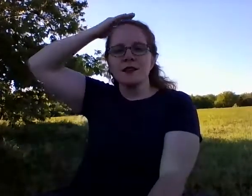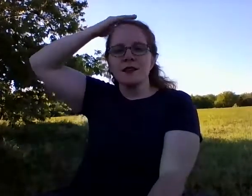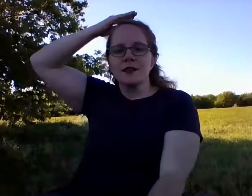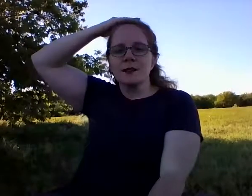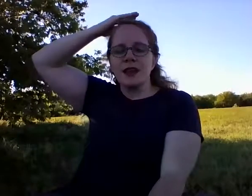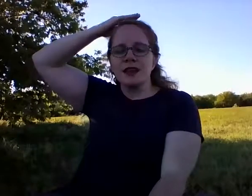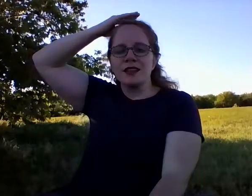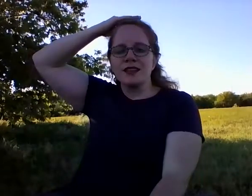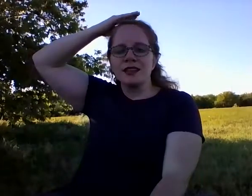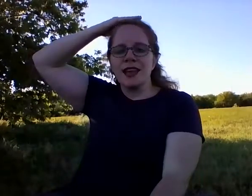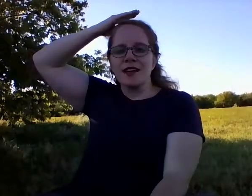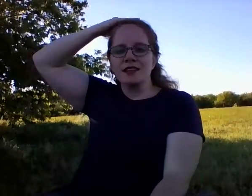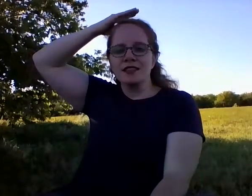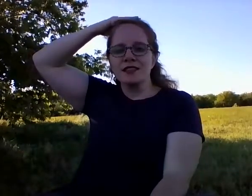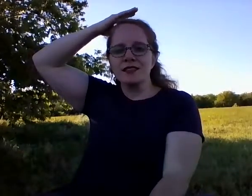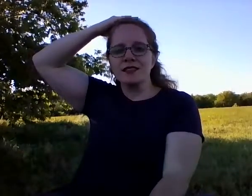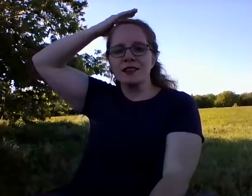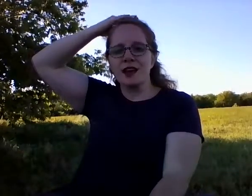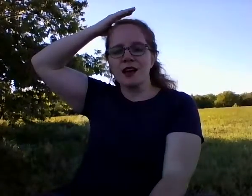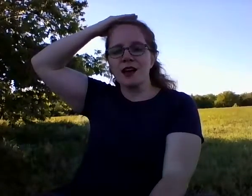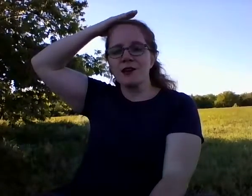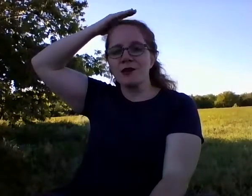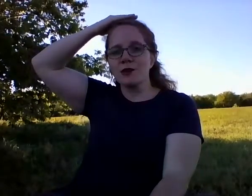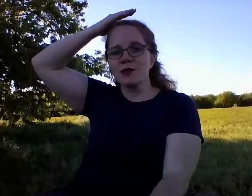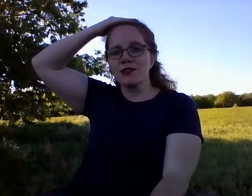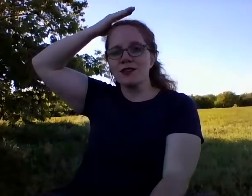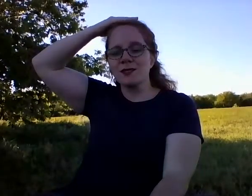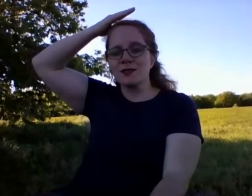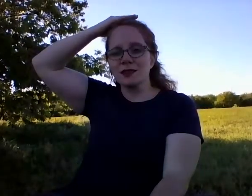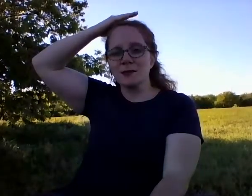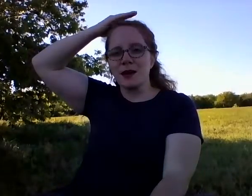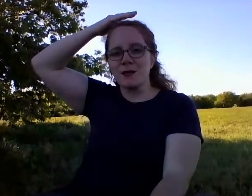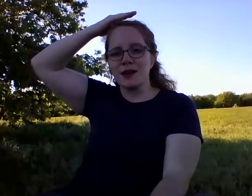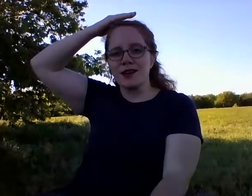Balancing out all hormones within my body.